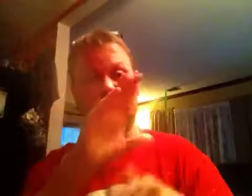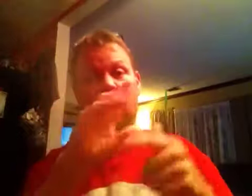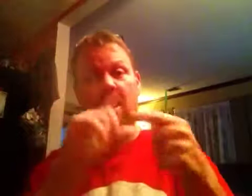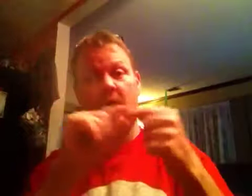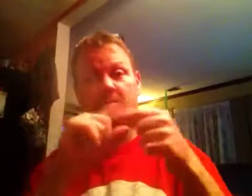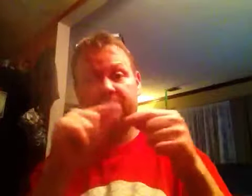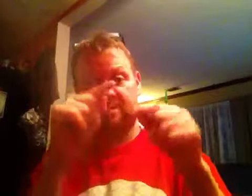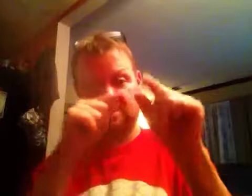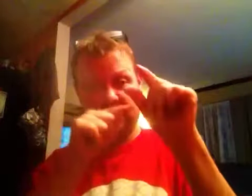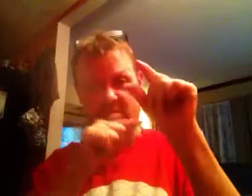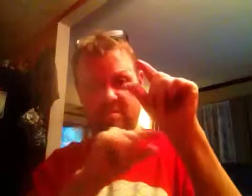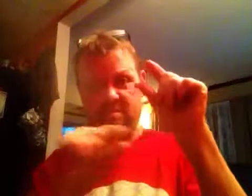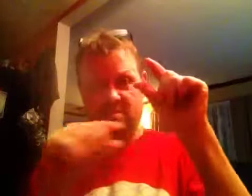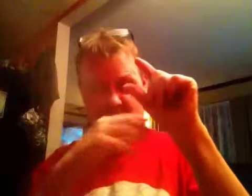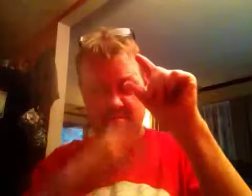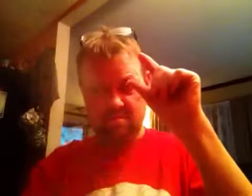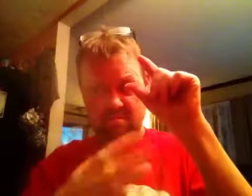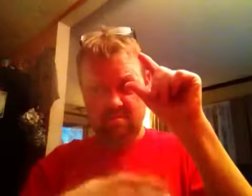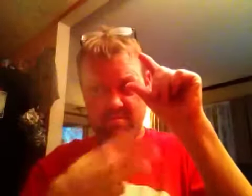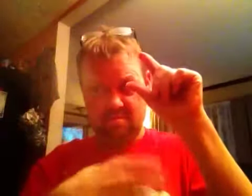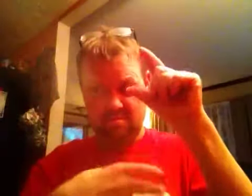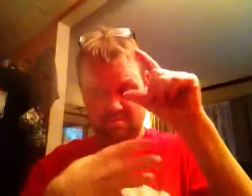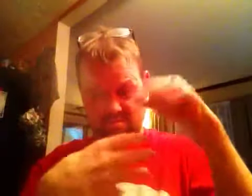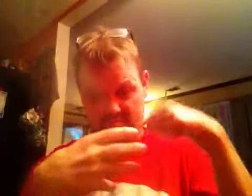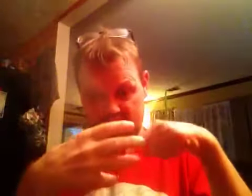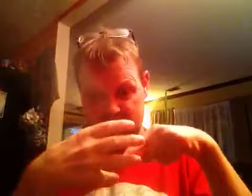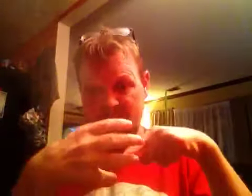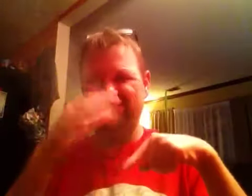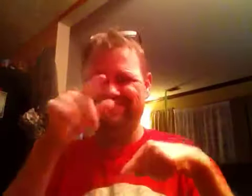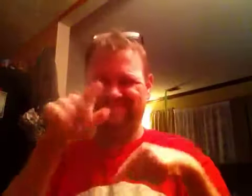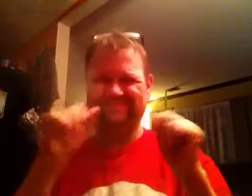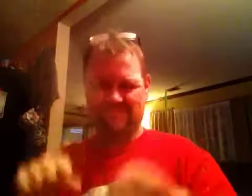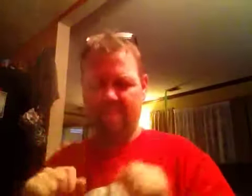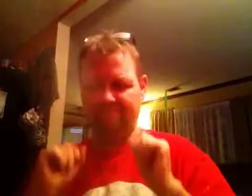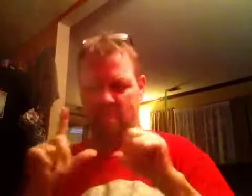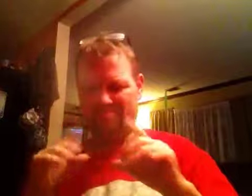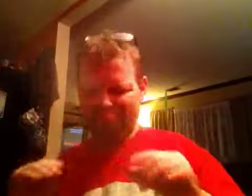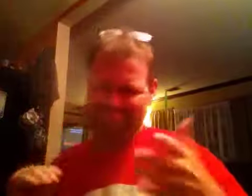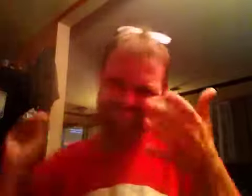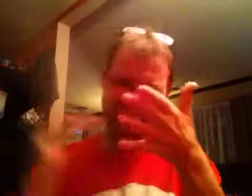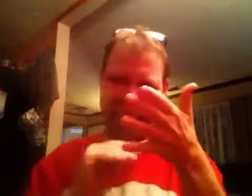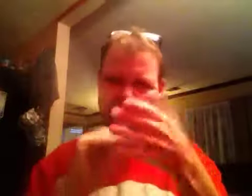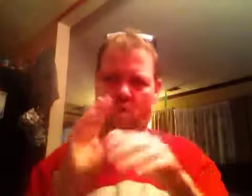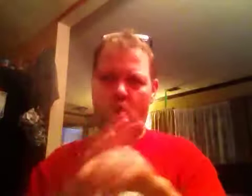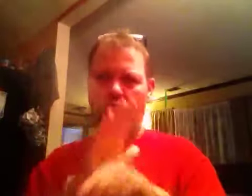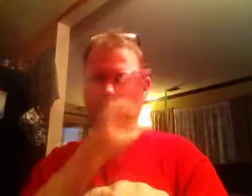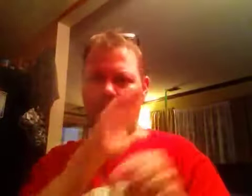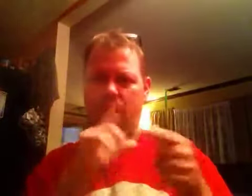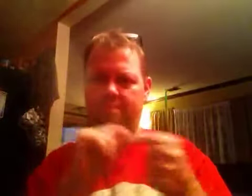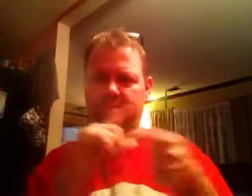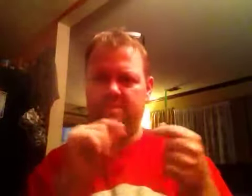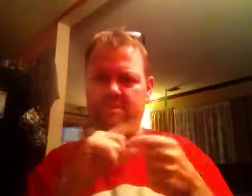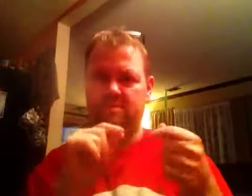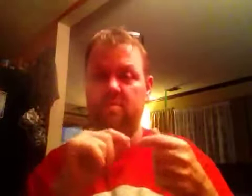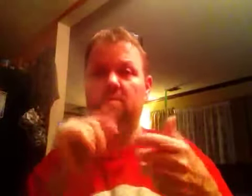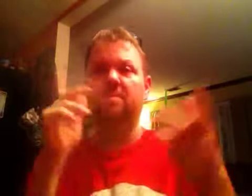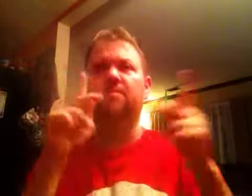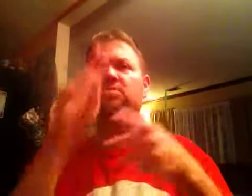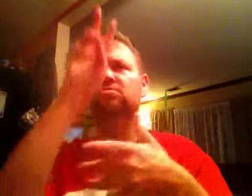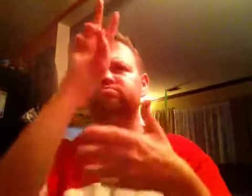State your name. Sergeant Frank, I've been stationed in defiance for three months now. So tell me, Sergeant. How does it